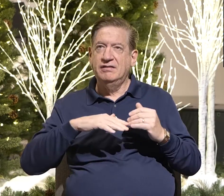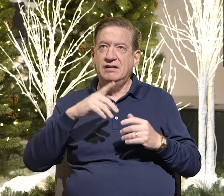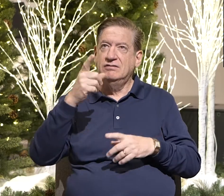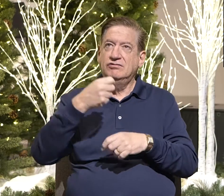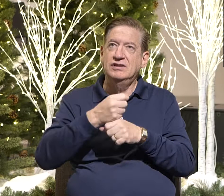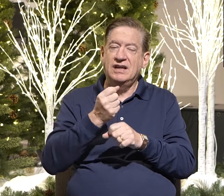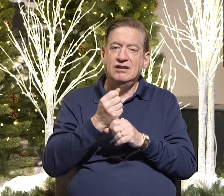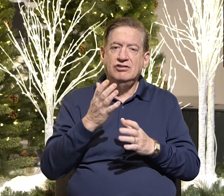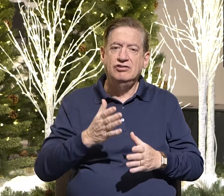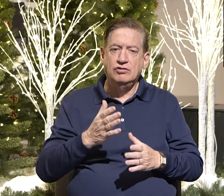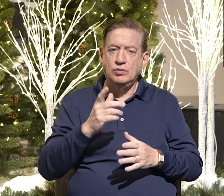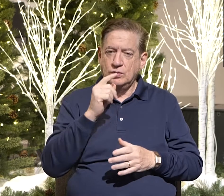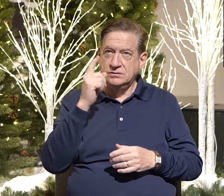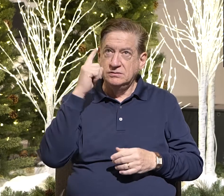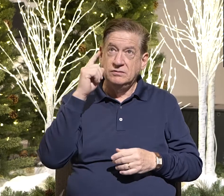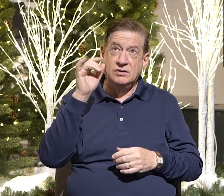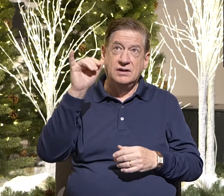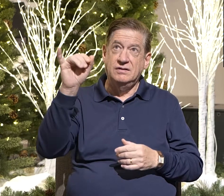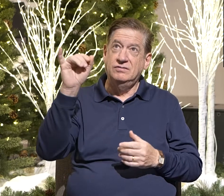forever praised.